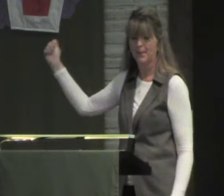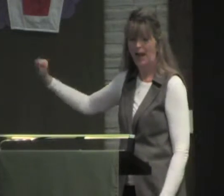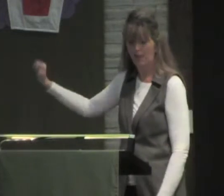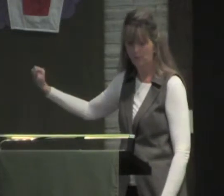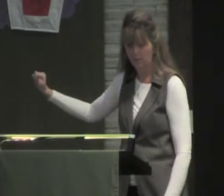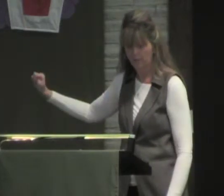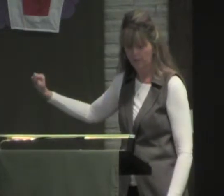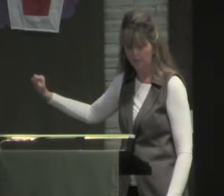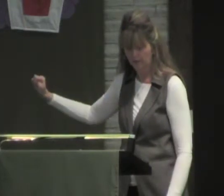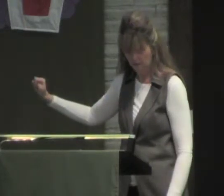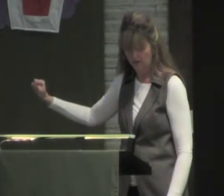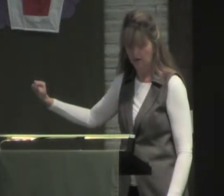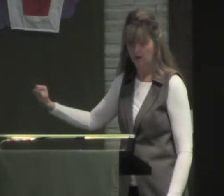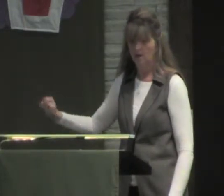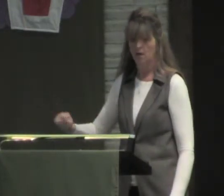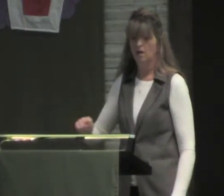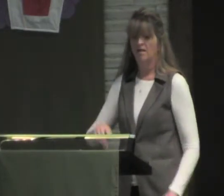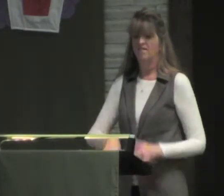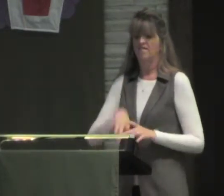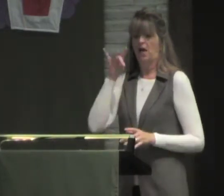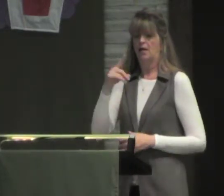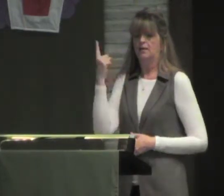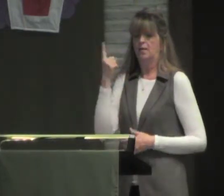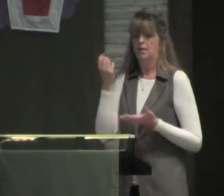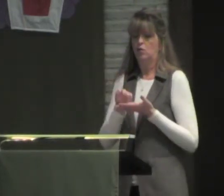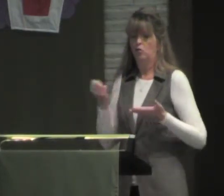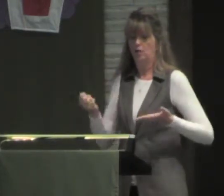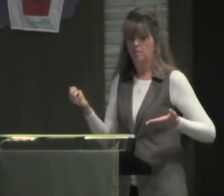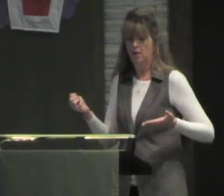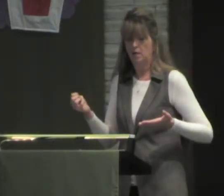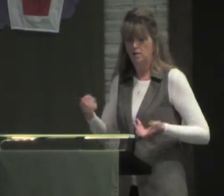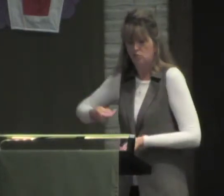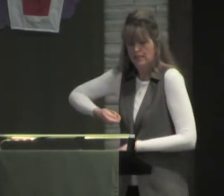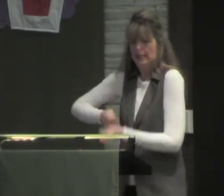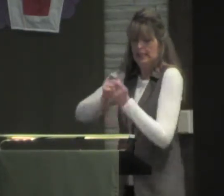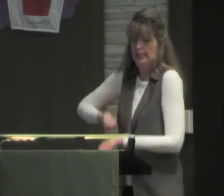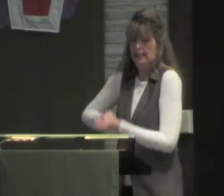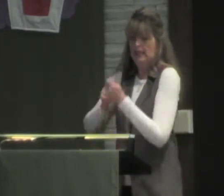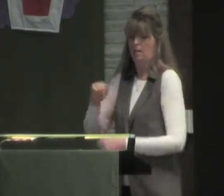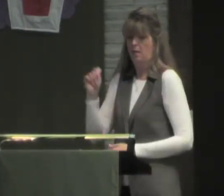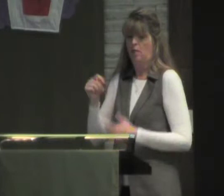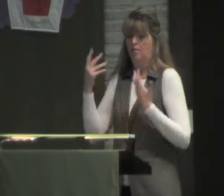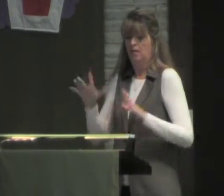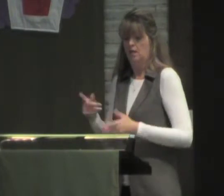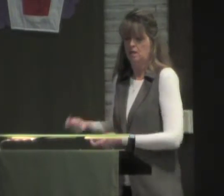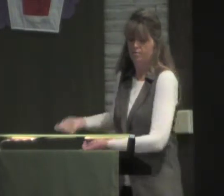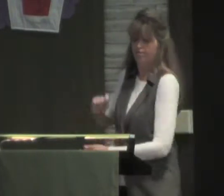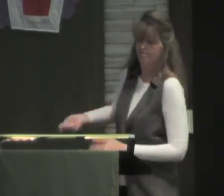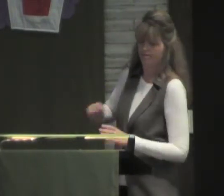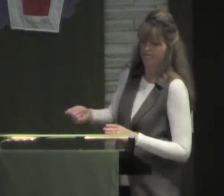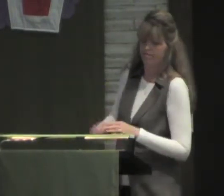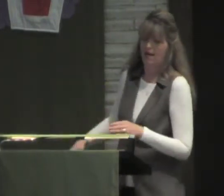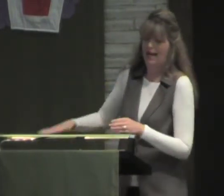where you can go to relieve yourself. as part of your equipment, have something to dig with.